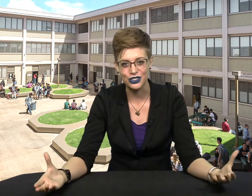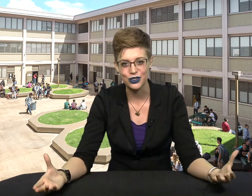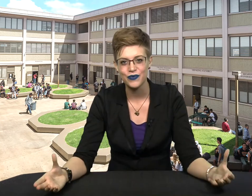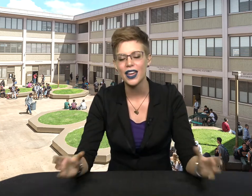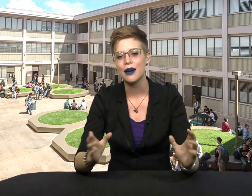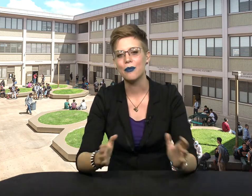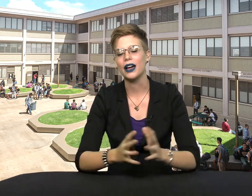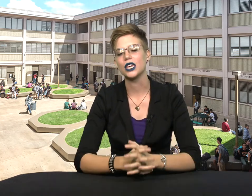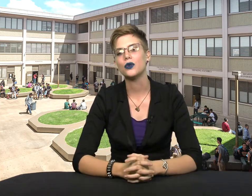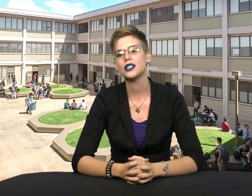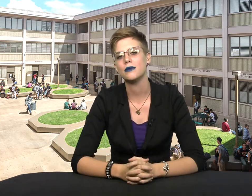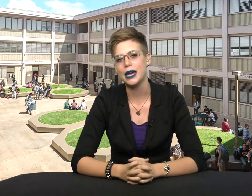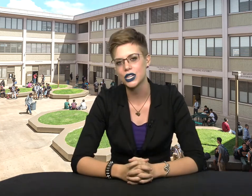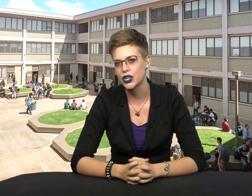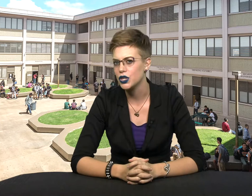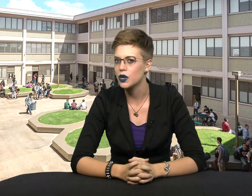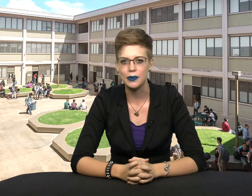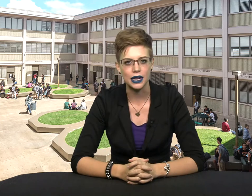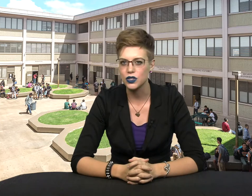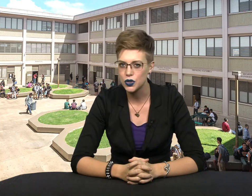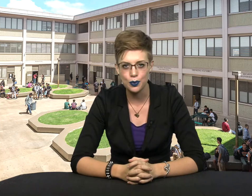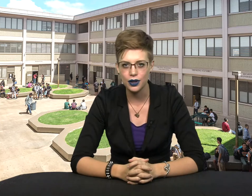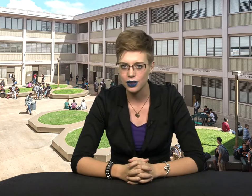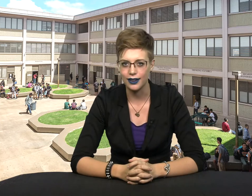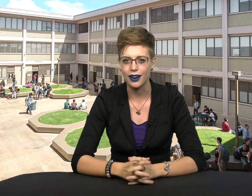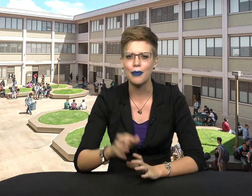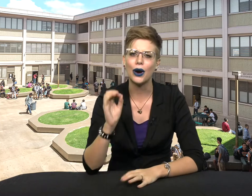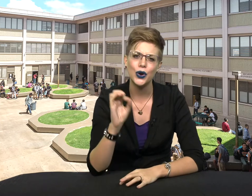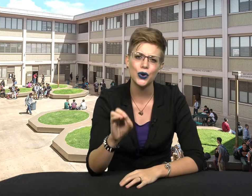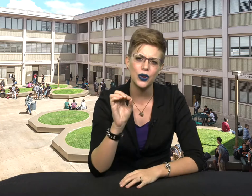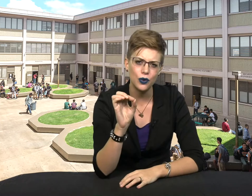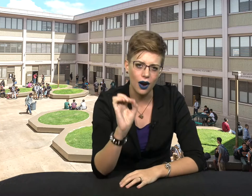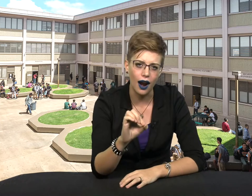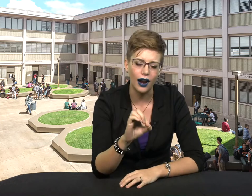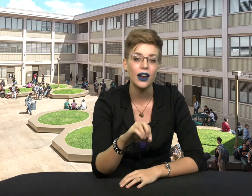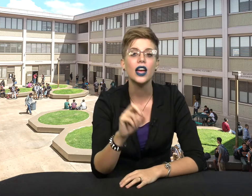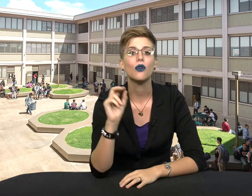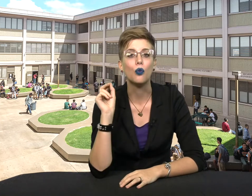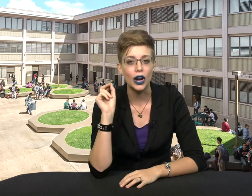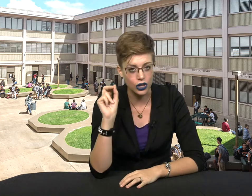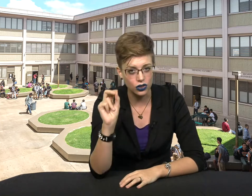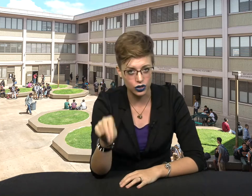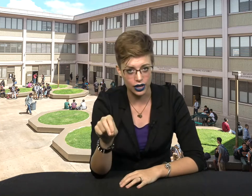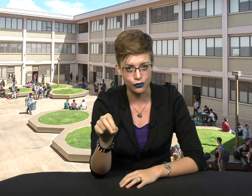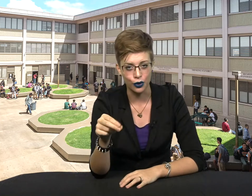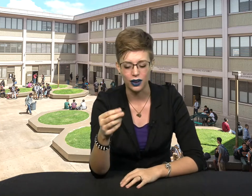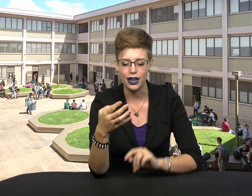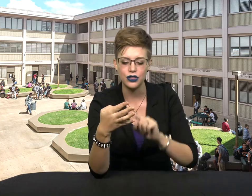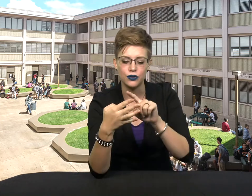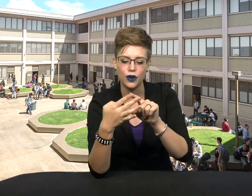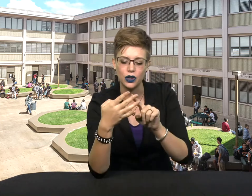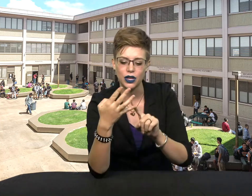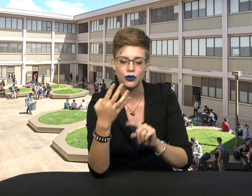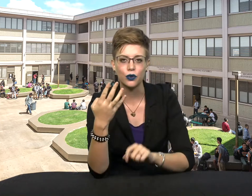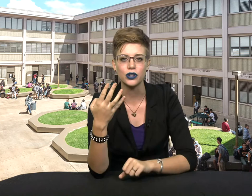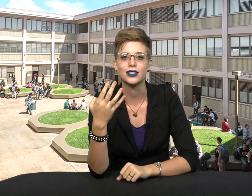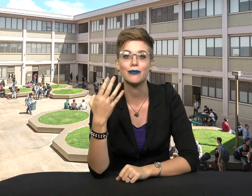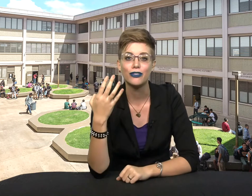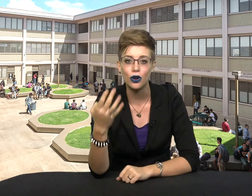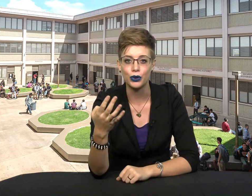But you want to make sure you are being super clear about who you are, what you're looking for, and then following the four-step formula